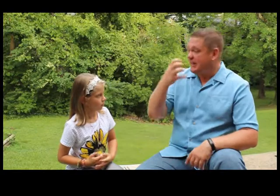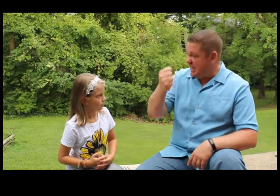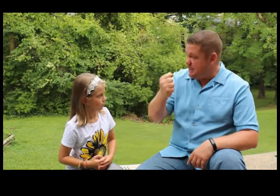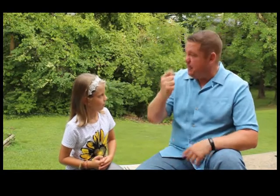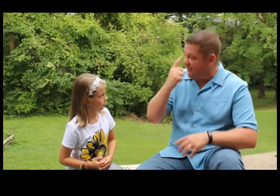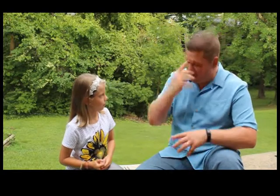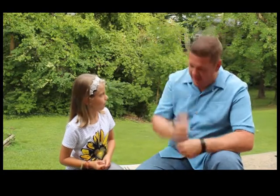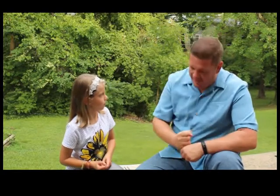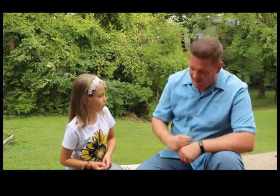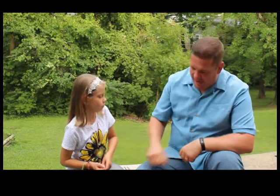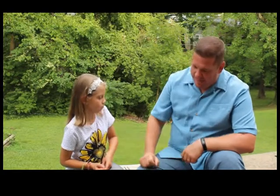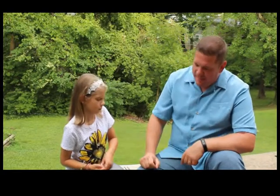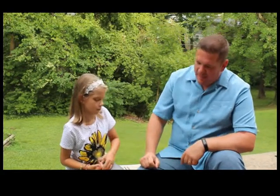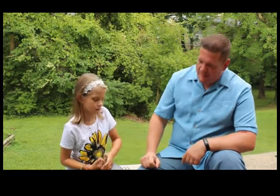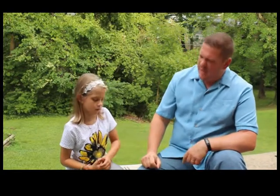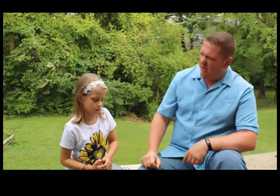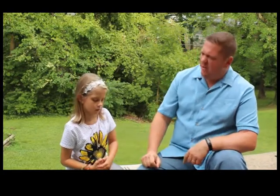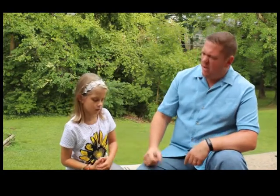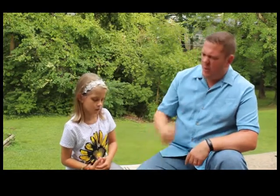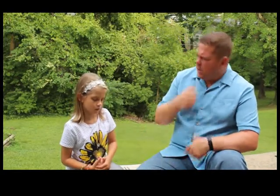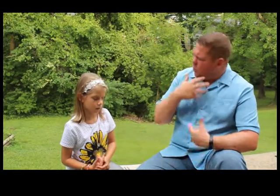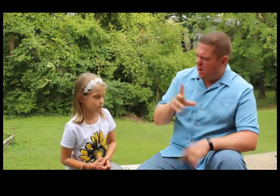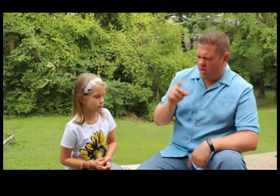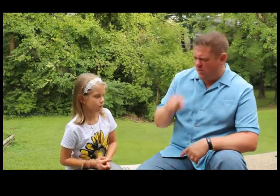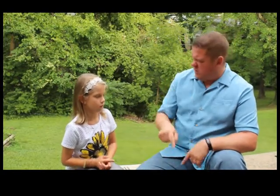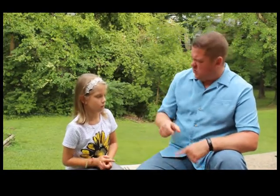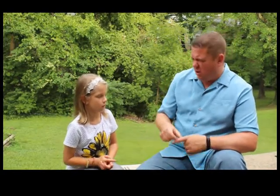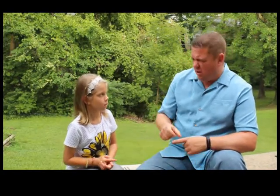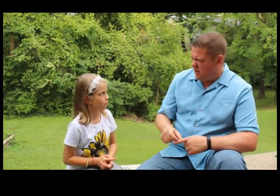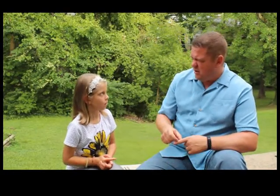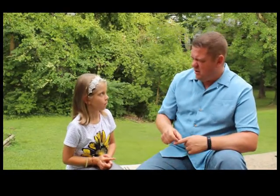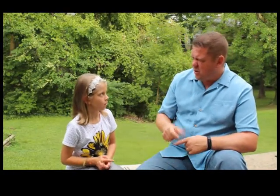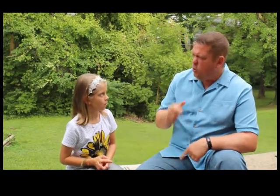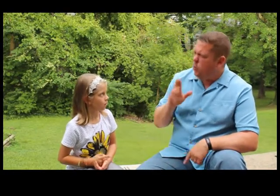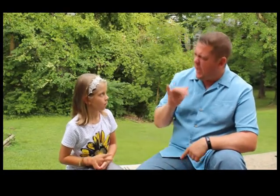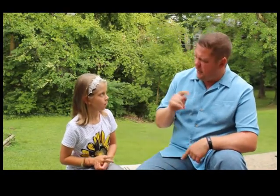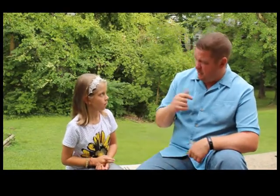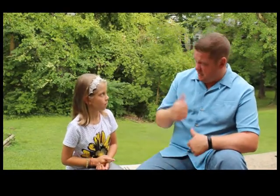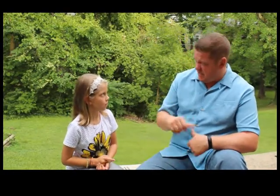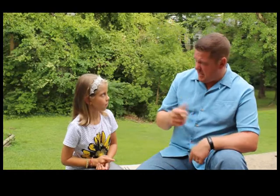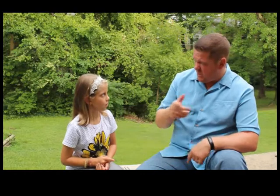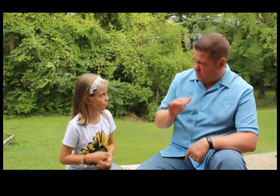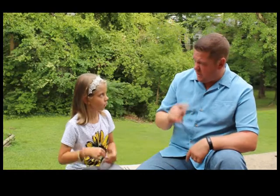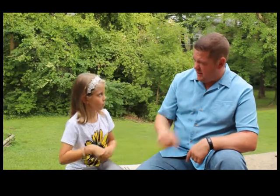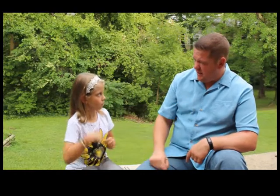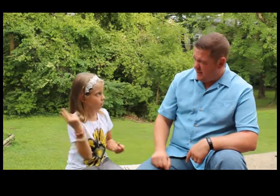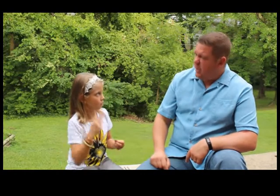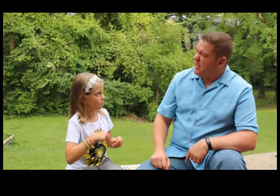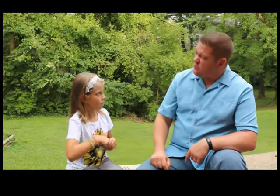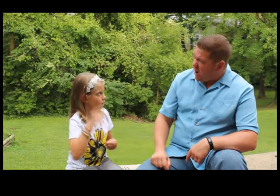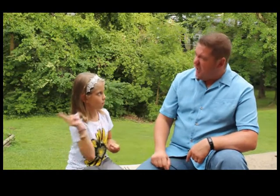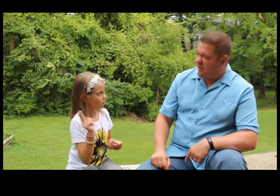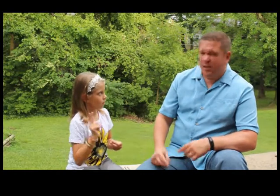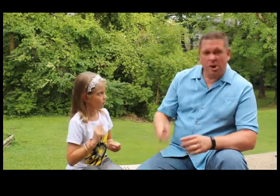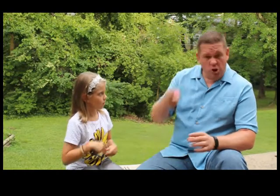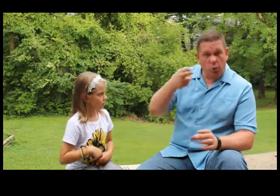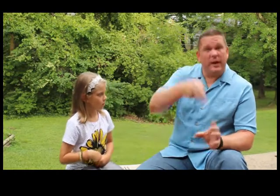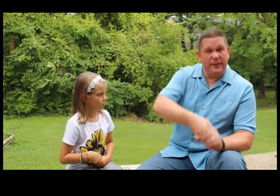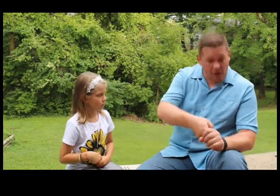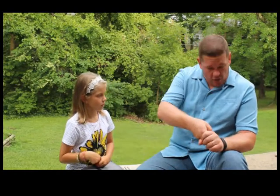keep the faith. All right? Now, we don't want to do this word. Quit. Remember what that is? Quit. That's right. You were involved